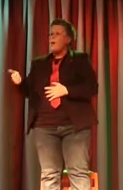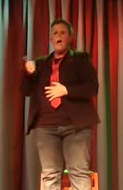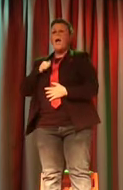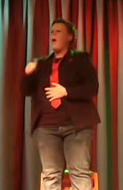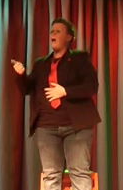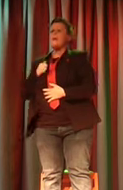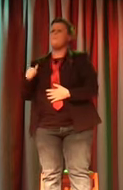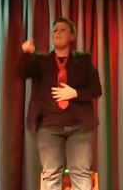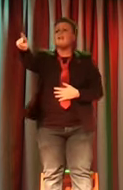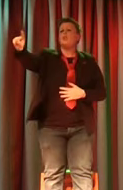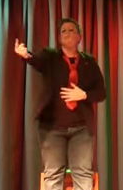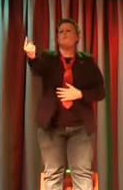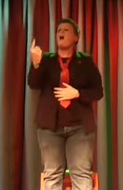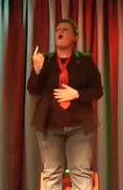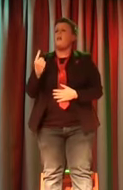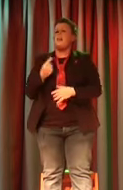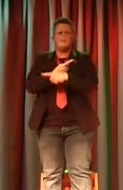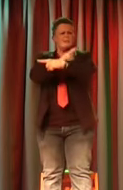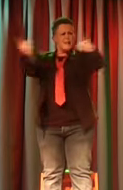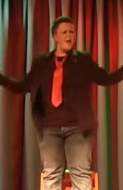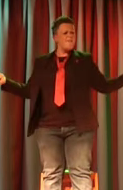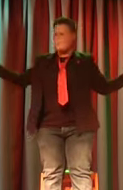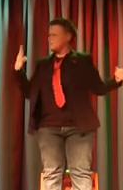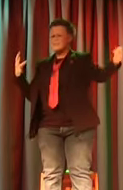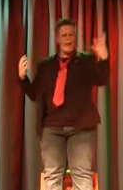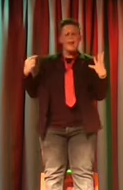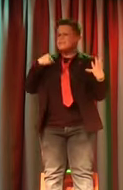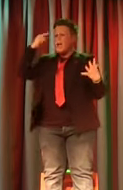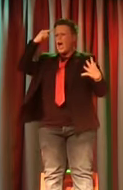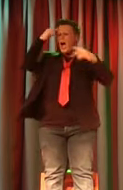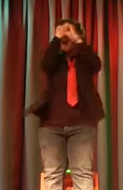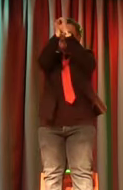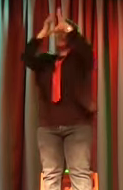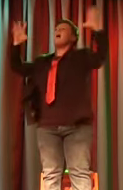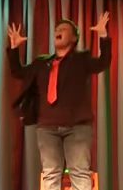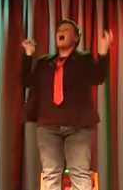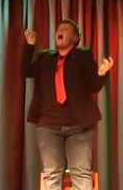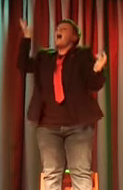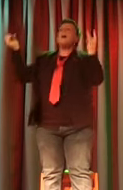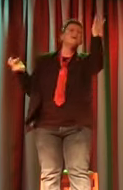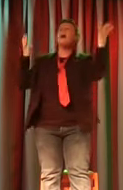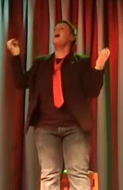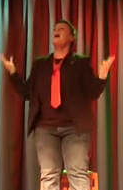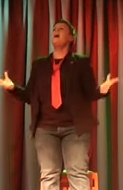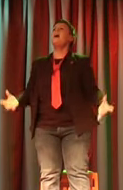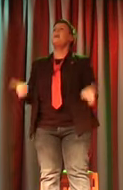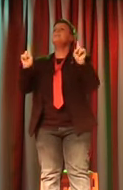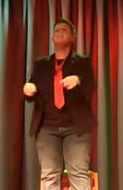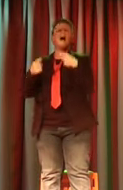I keep thinking that you'll be calm Everyone says that it's all in my head And I